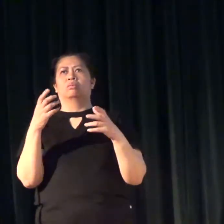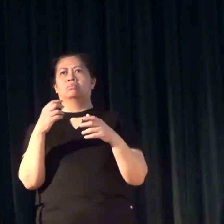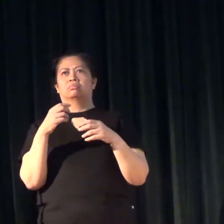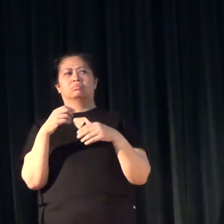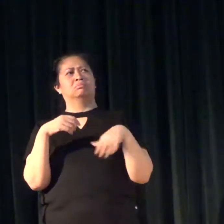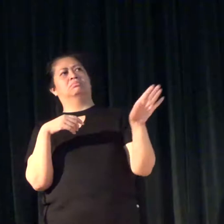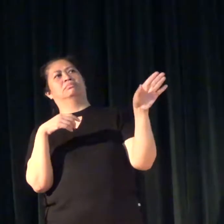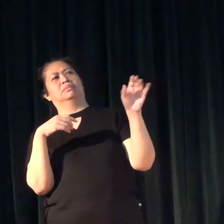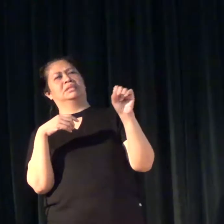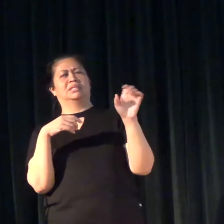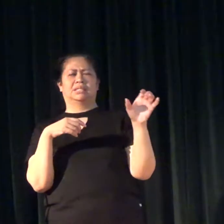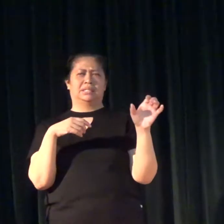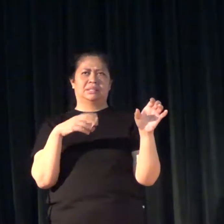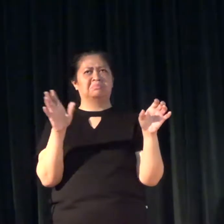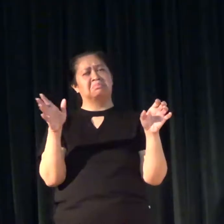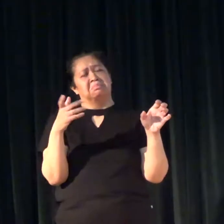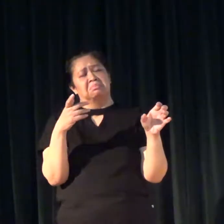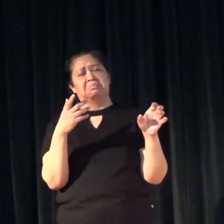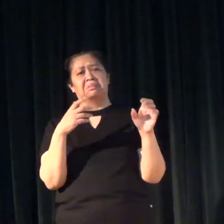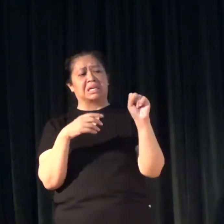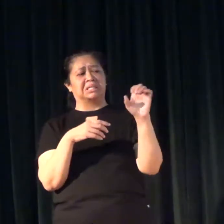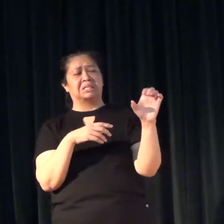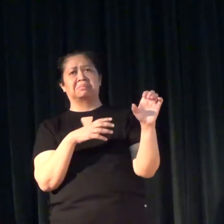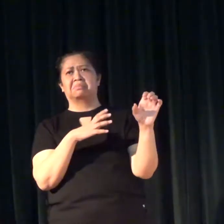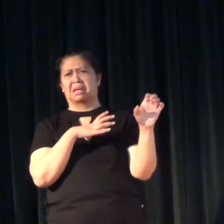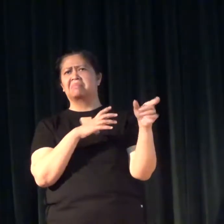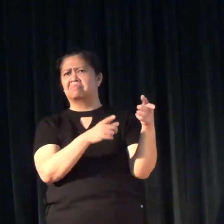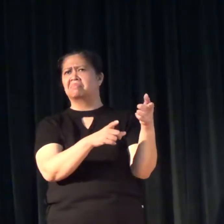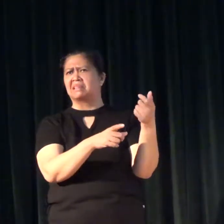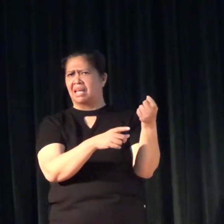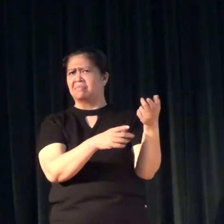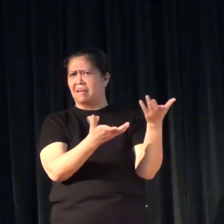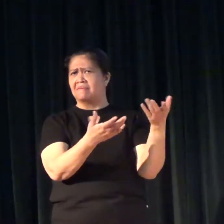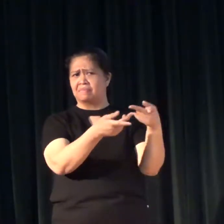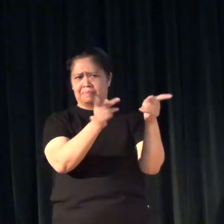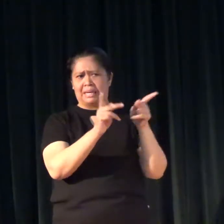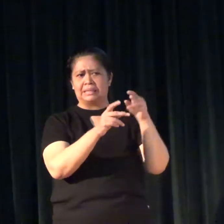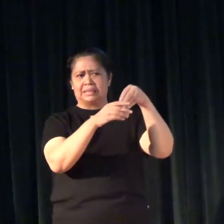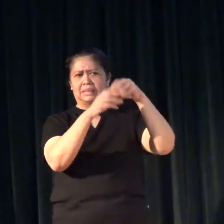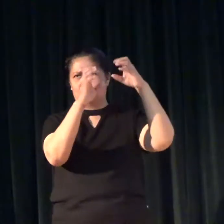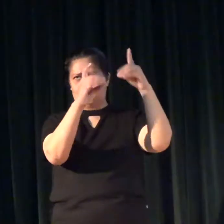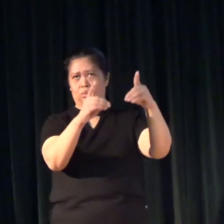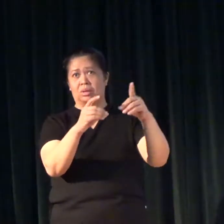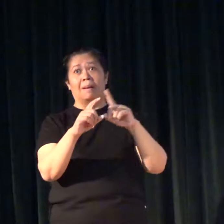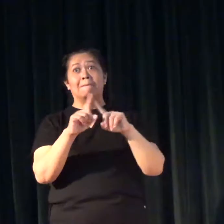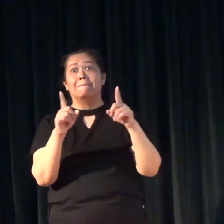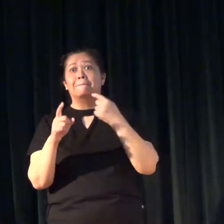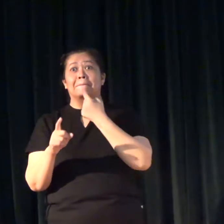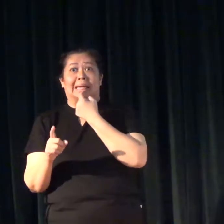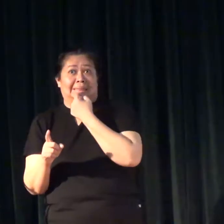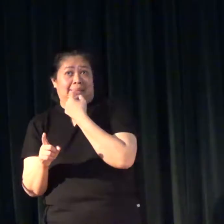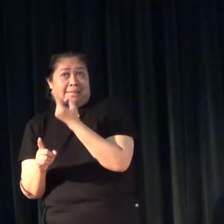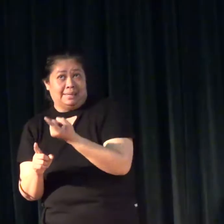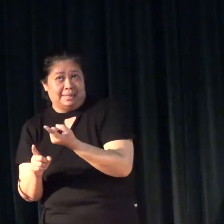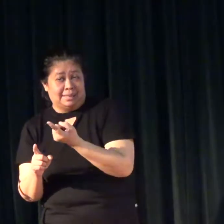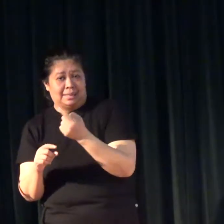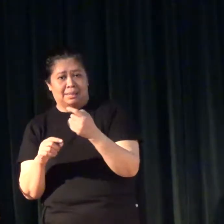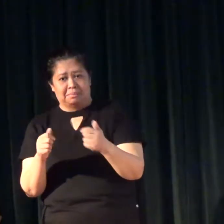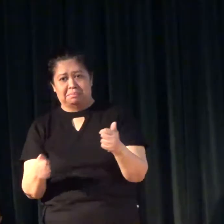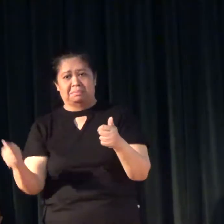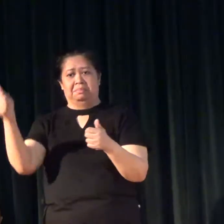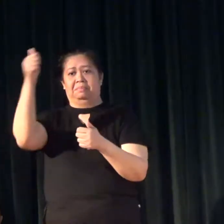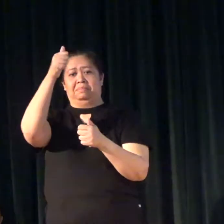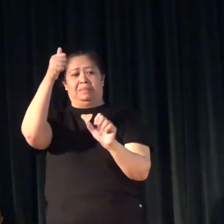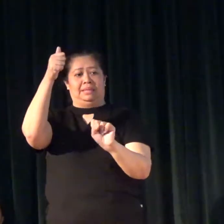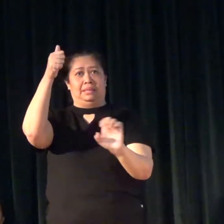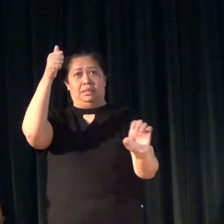doing away with SEE because SEE has its place in education. But what we're saying is, on top of